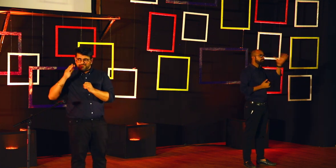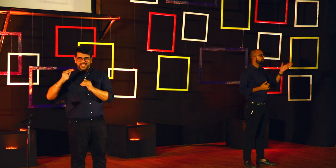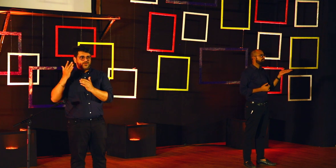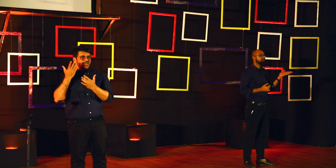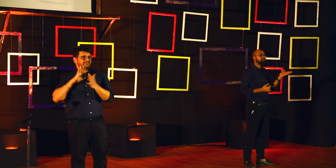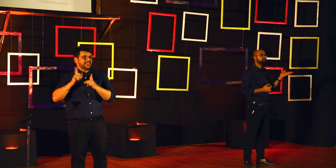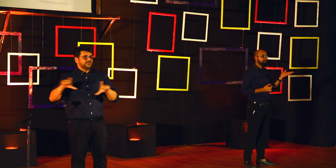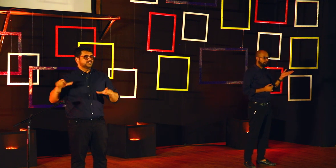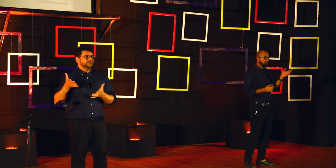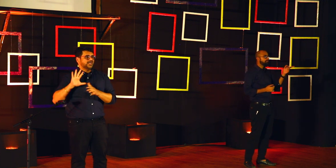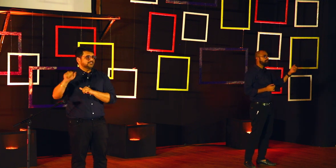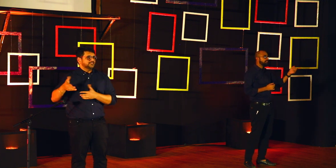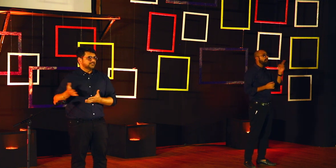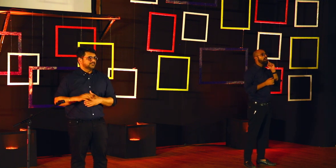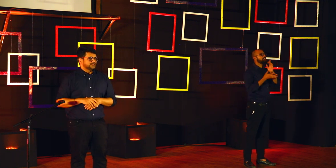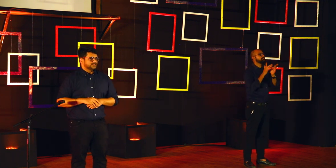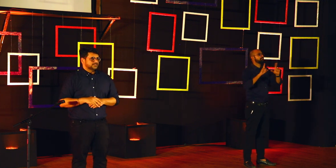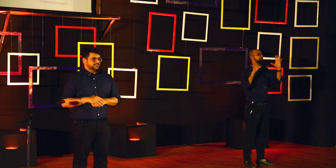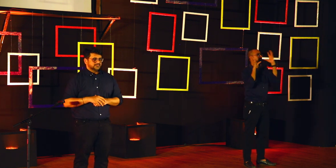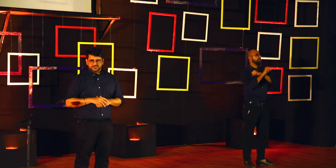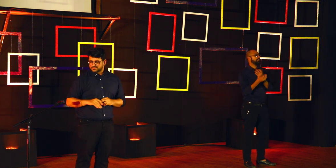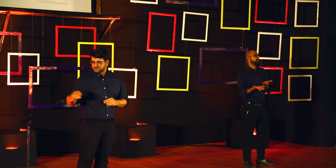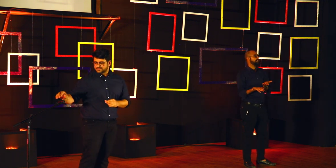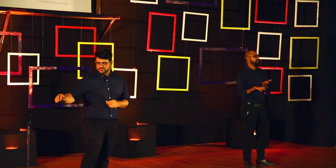miss out maybe so many years. They miss out on language. They miss out on everything.